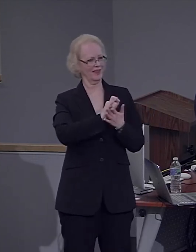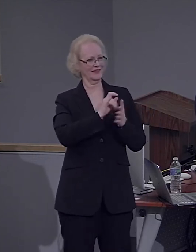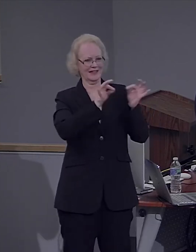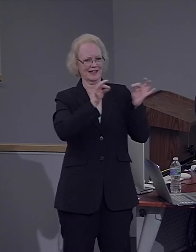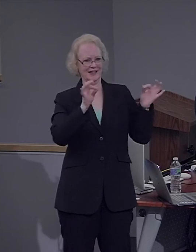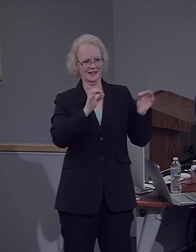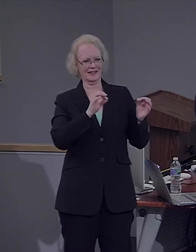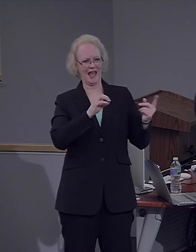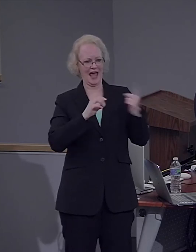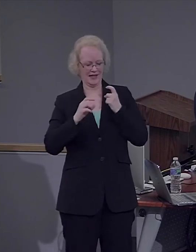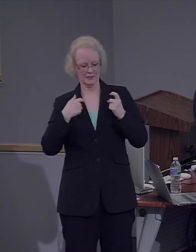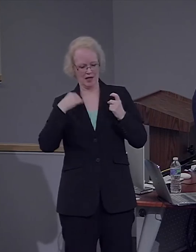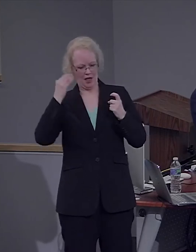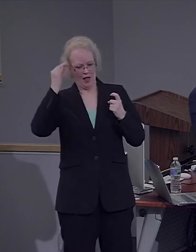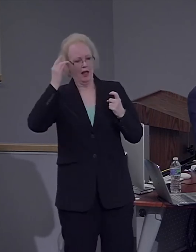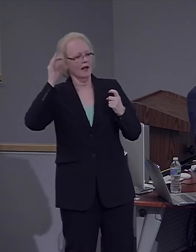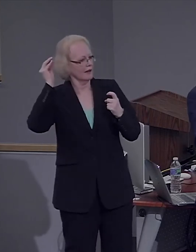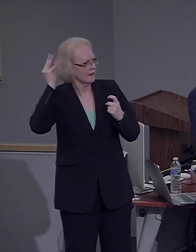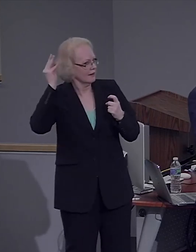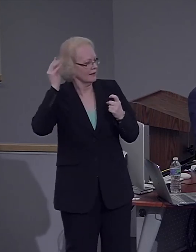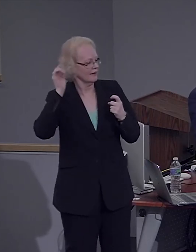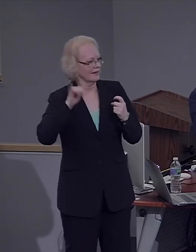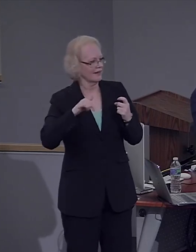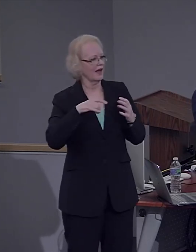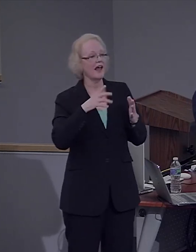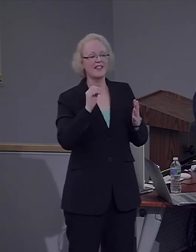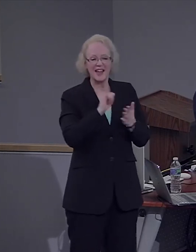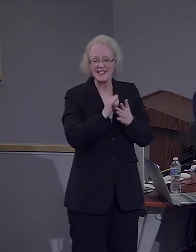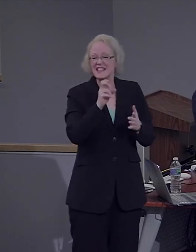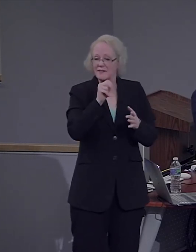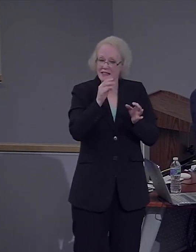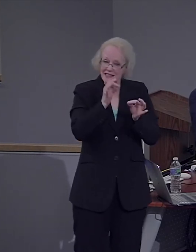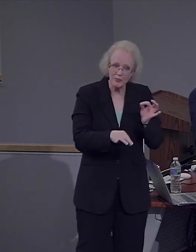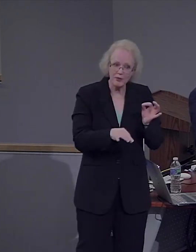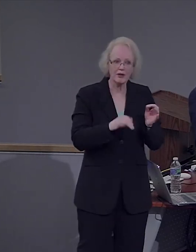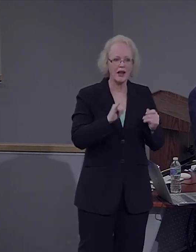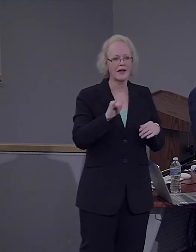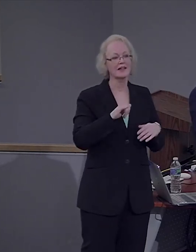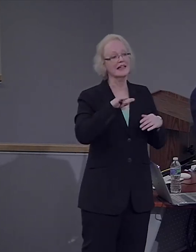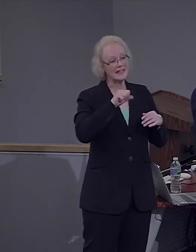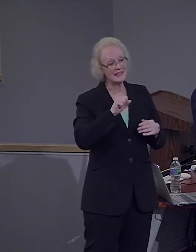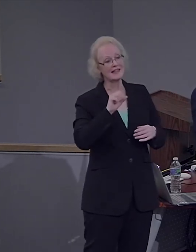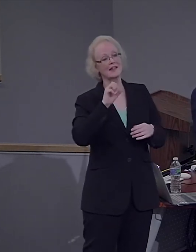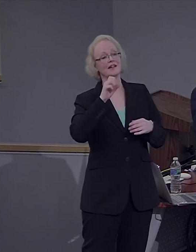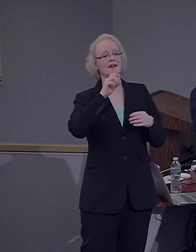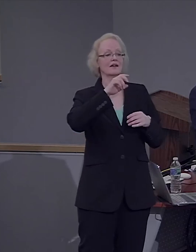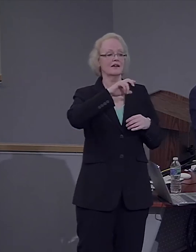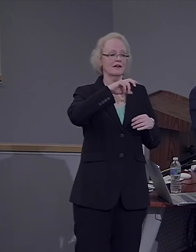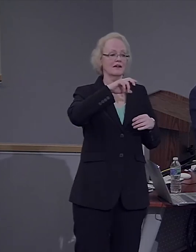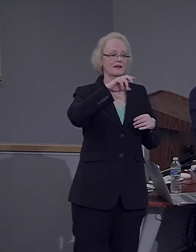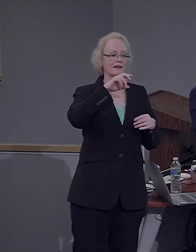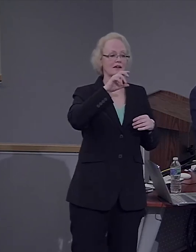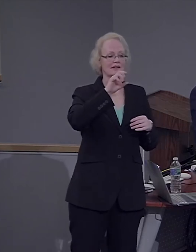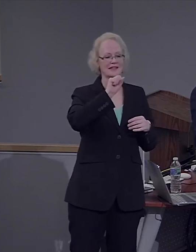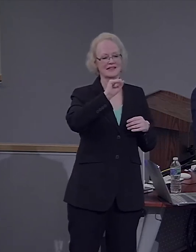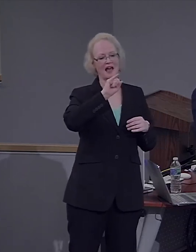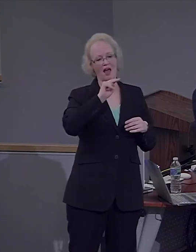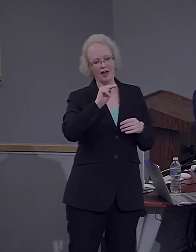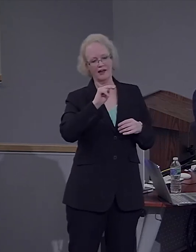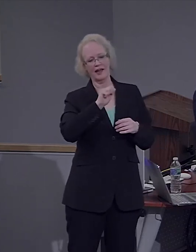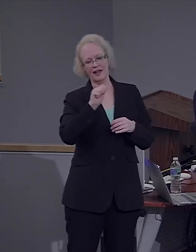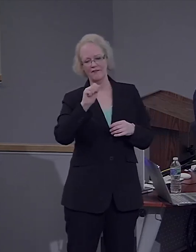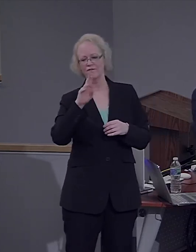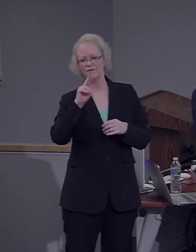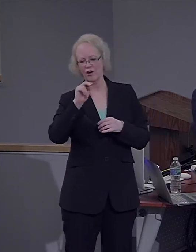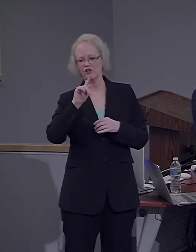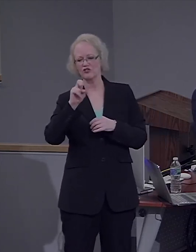completely when we ask simple facts. Like, is the sign function periodical? There is no notion of pragmatics there. It's just knowledge, you know.